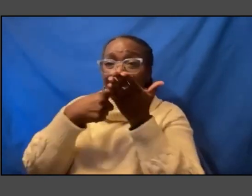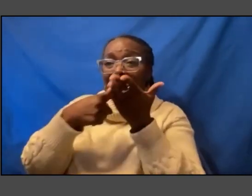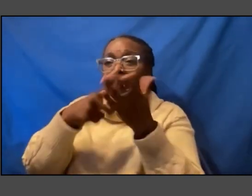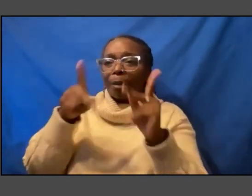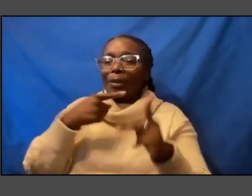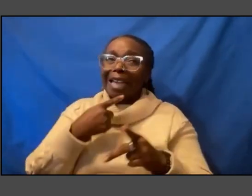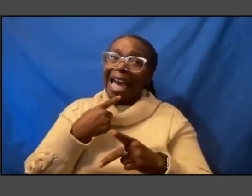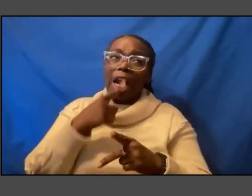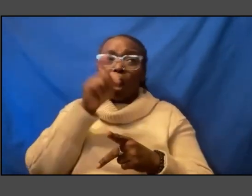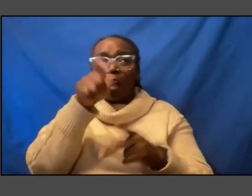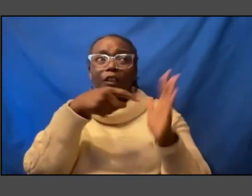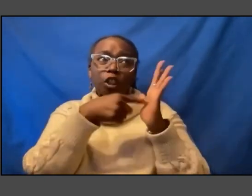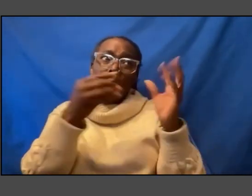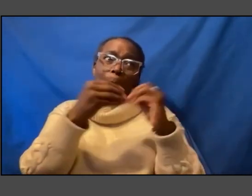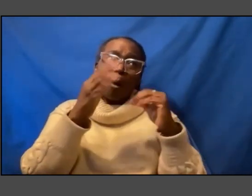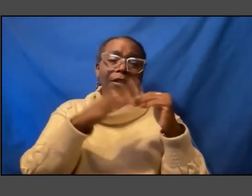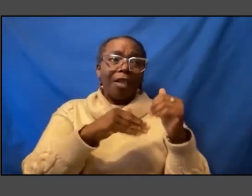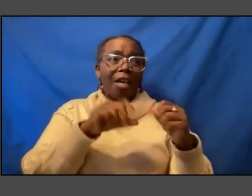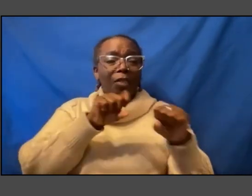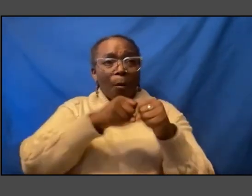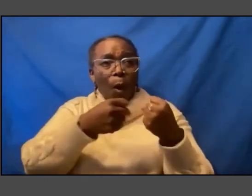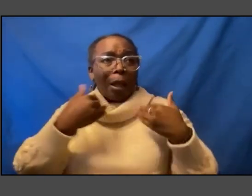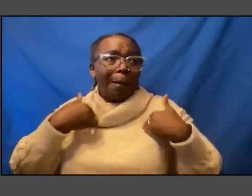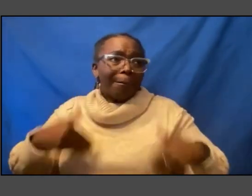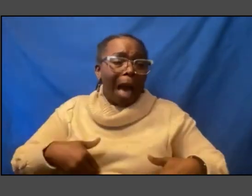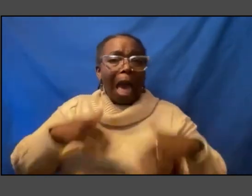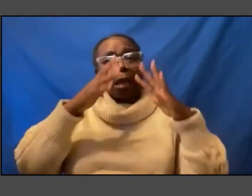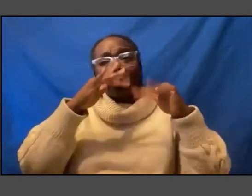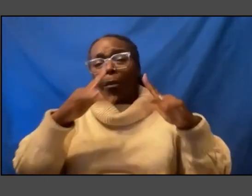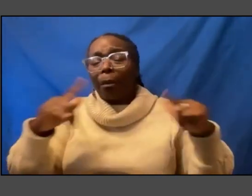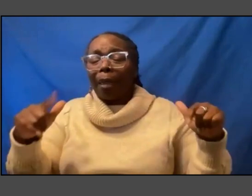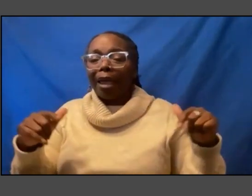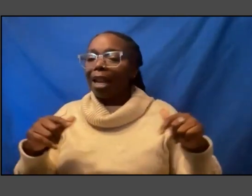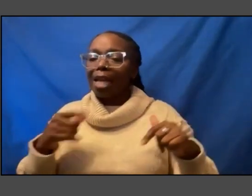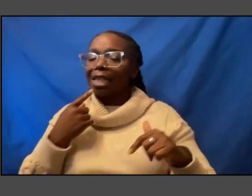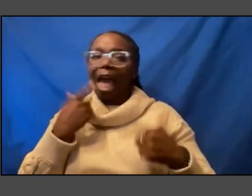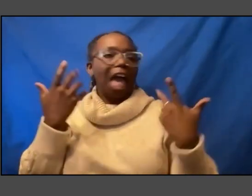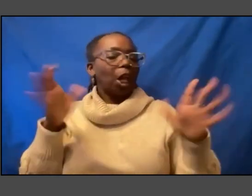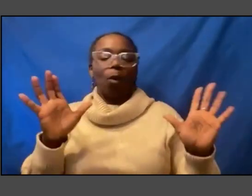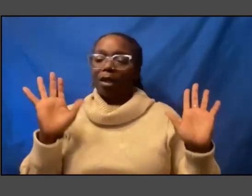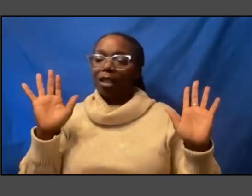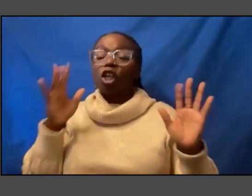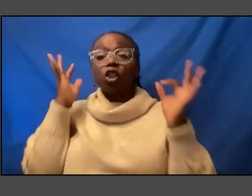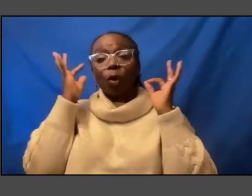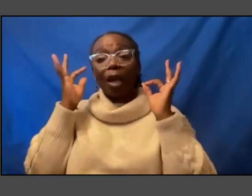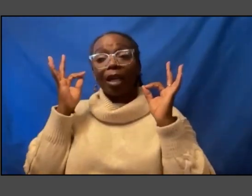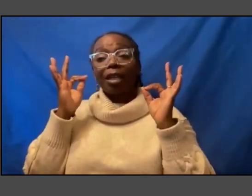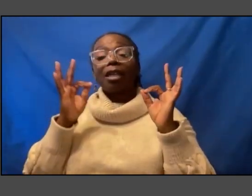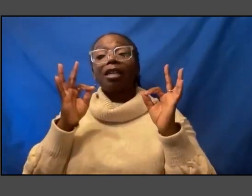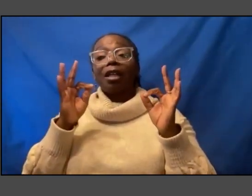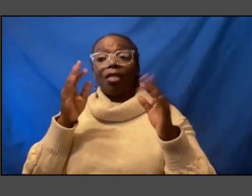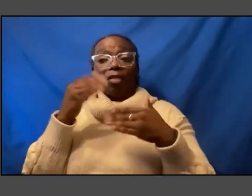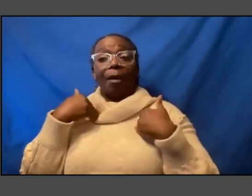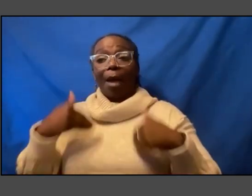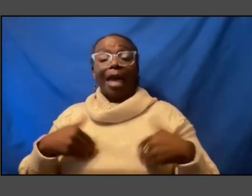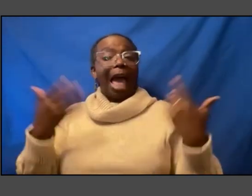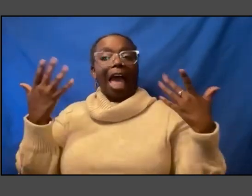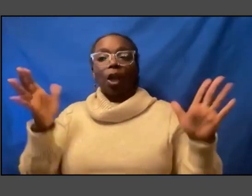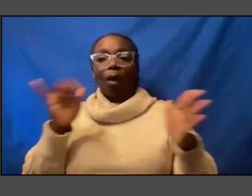of the broken body all these kind of things and i said i did not want to exoticize the body um i didn't want that to be the story i wanted the